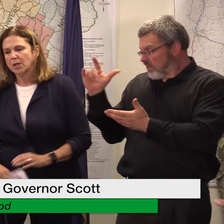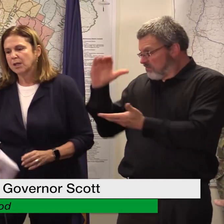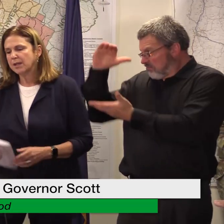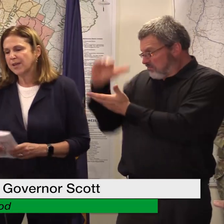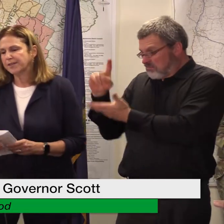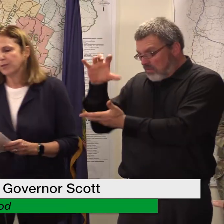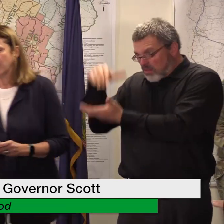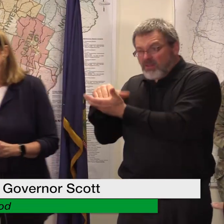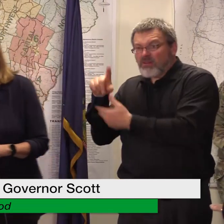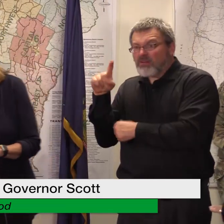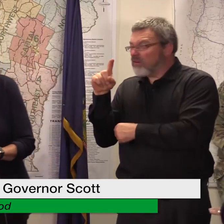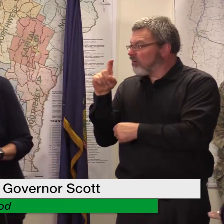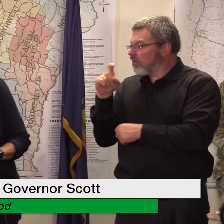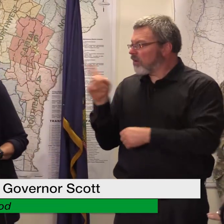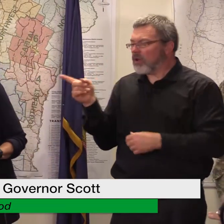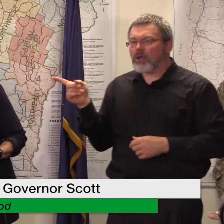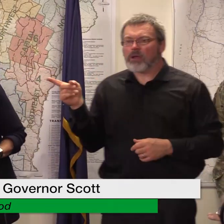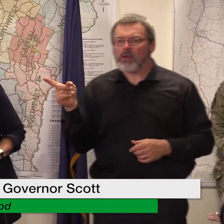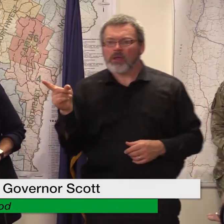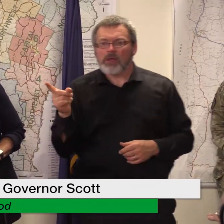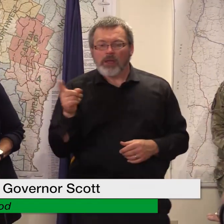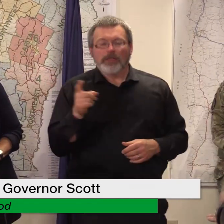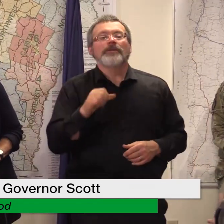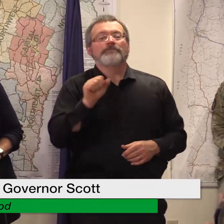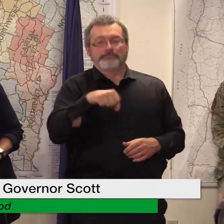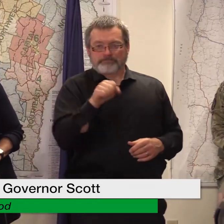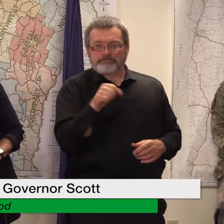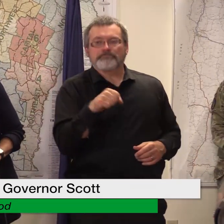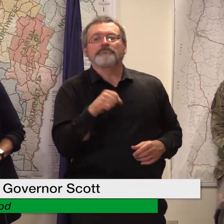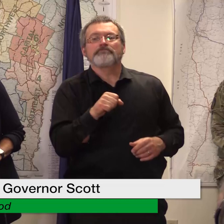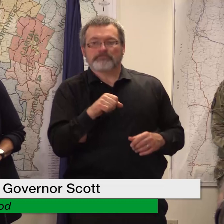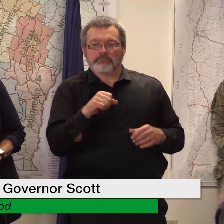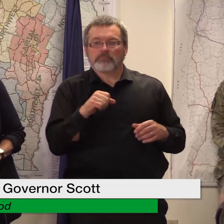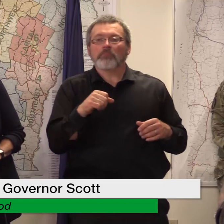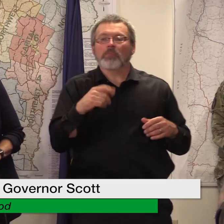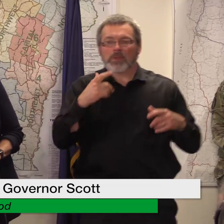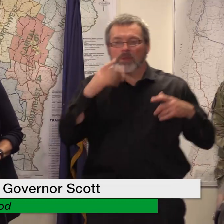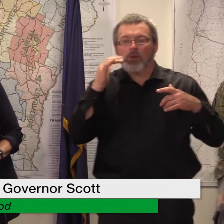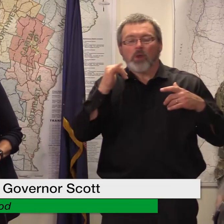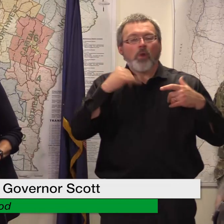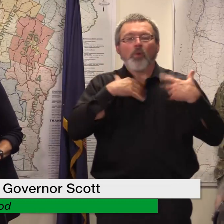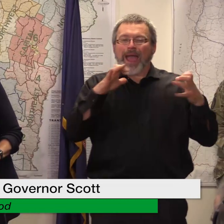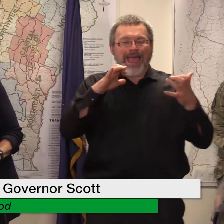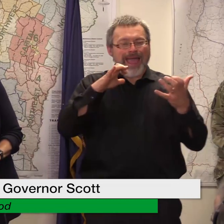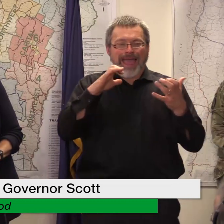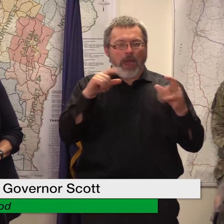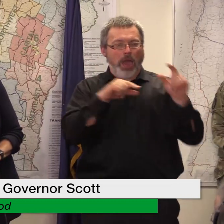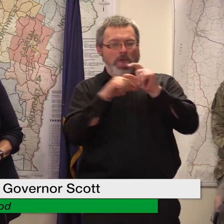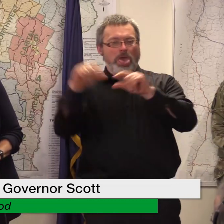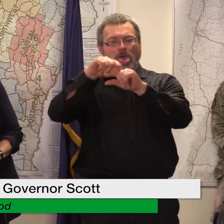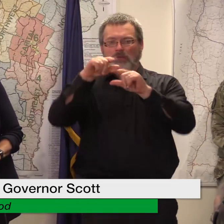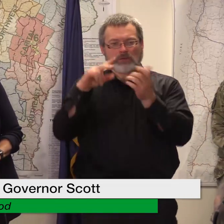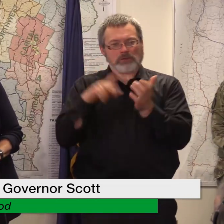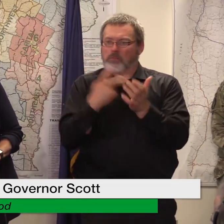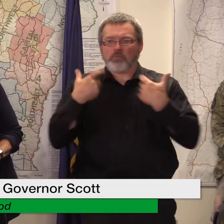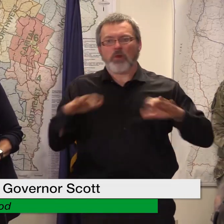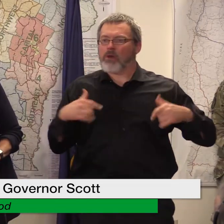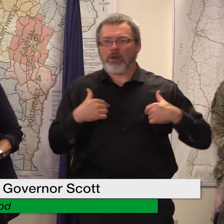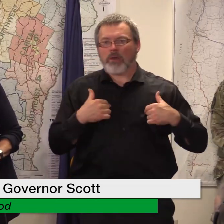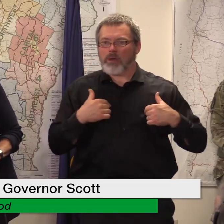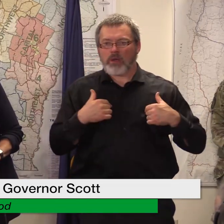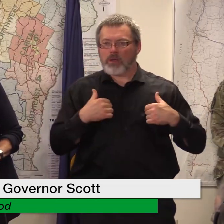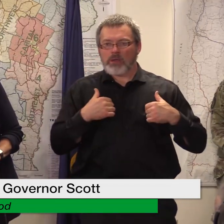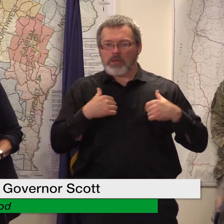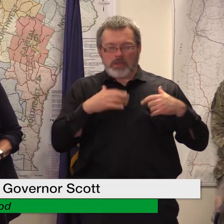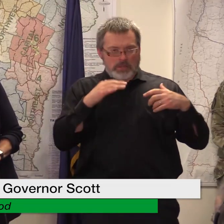yes the way we need to work it as a way to prevent duplication of benefit is to make sure that we're paying on net physical damage so